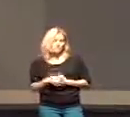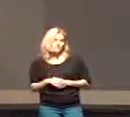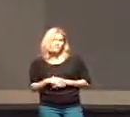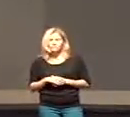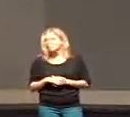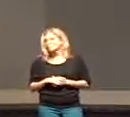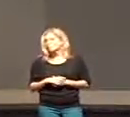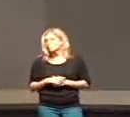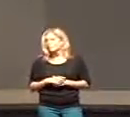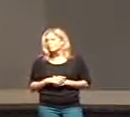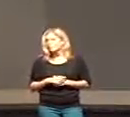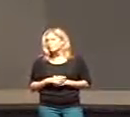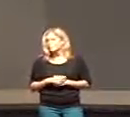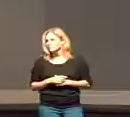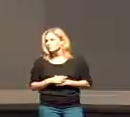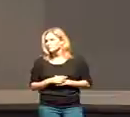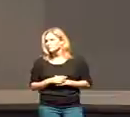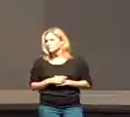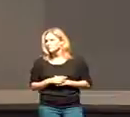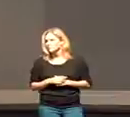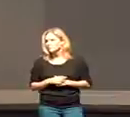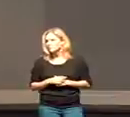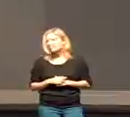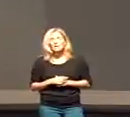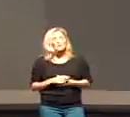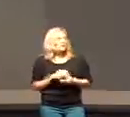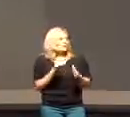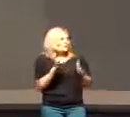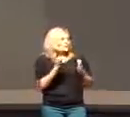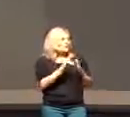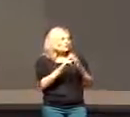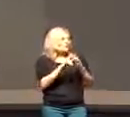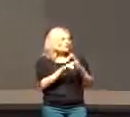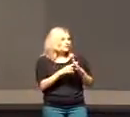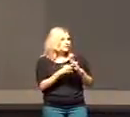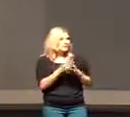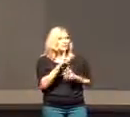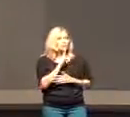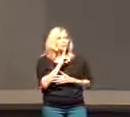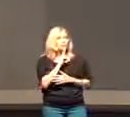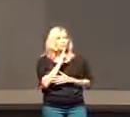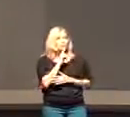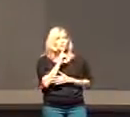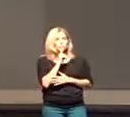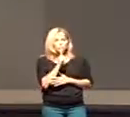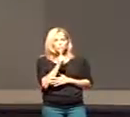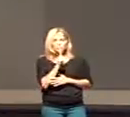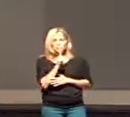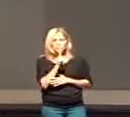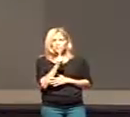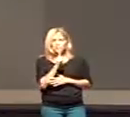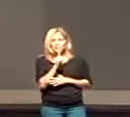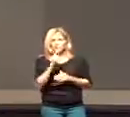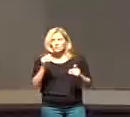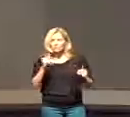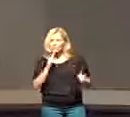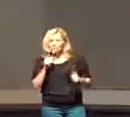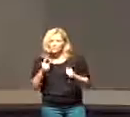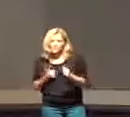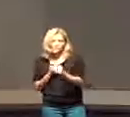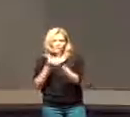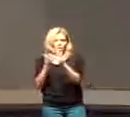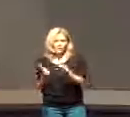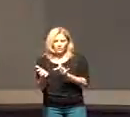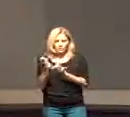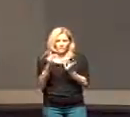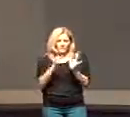is? That's the beginning of being a truly sold out, radical follower of